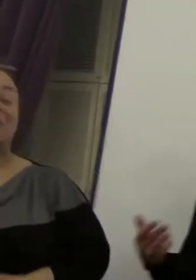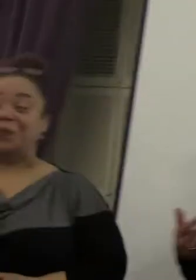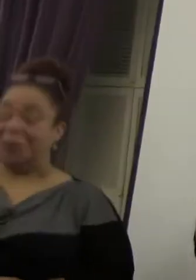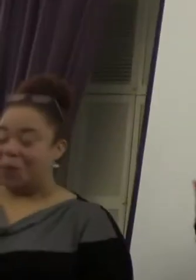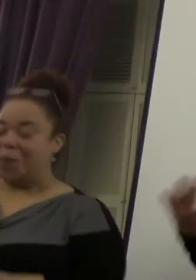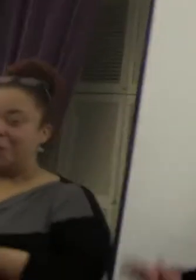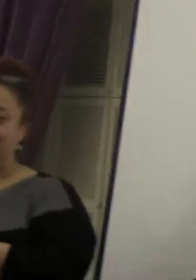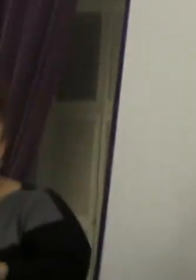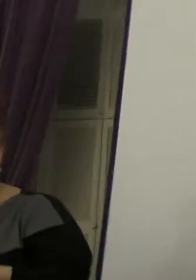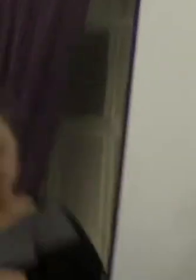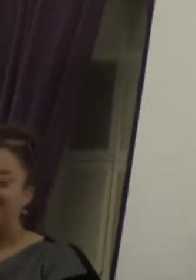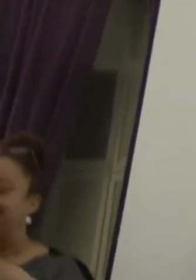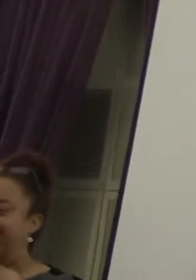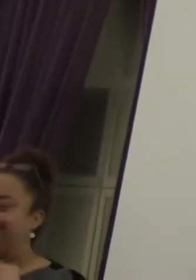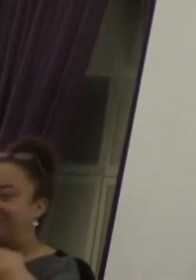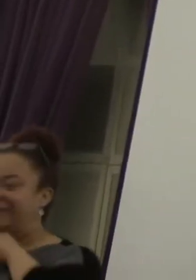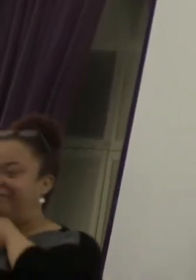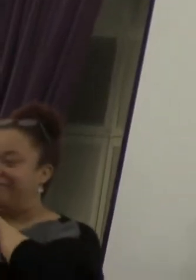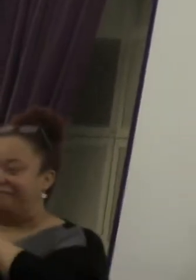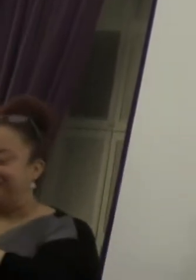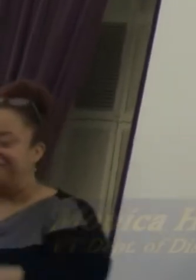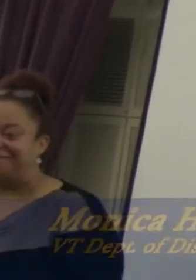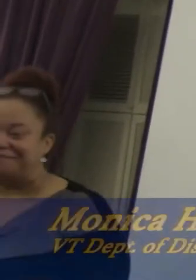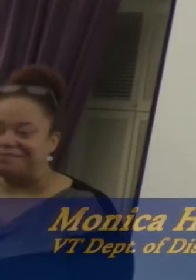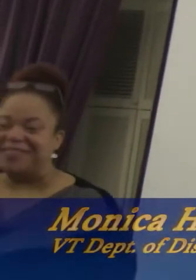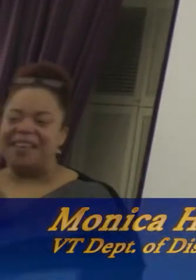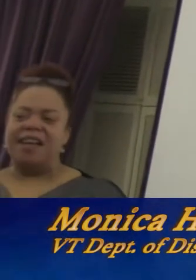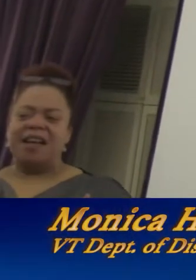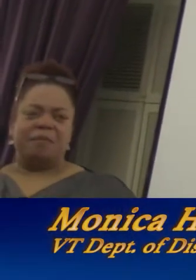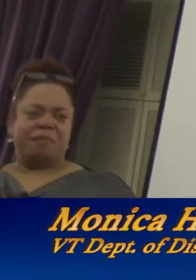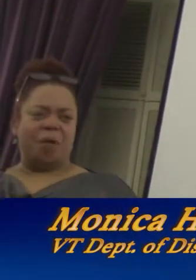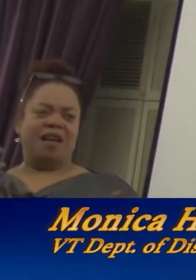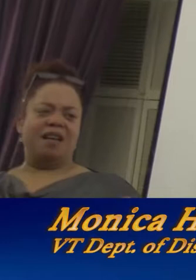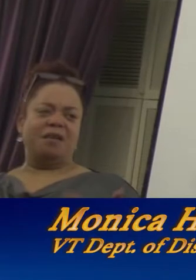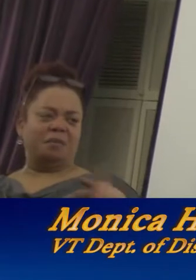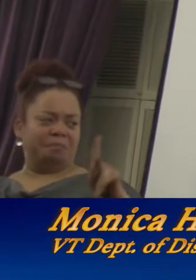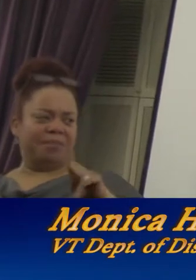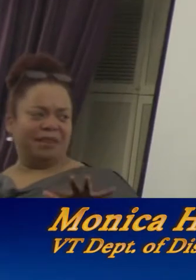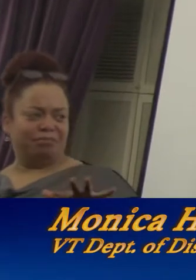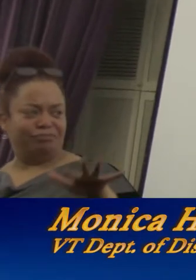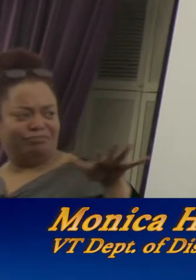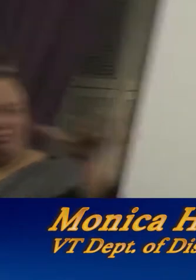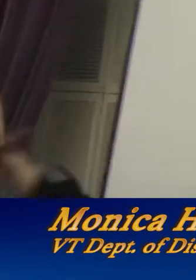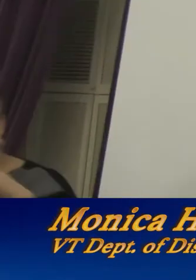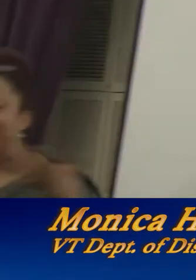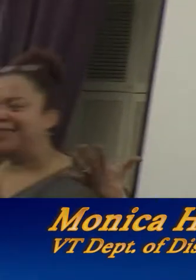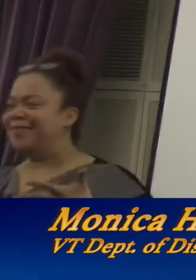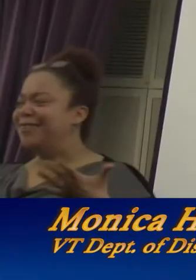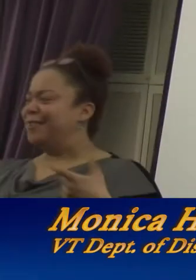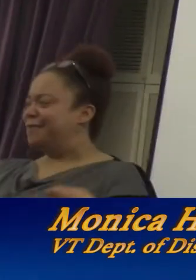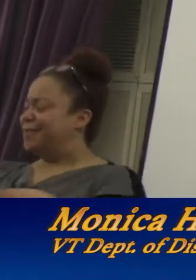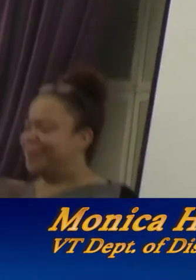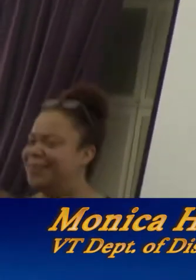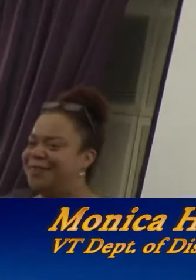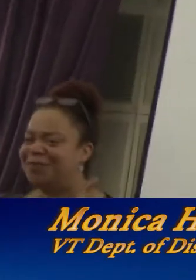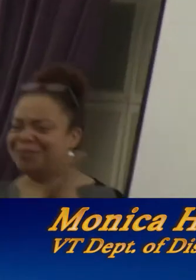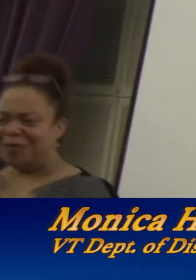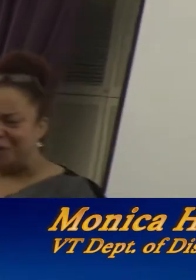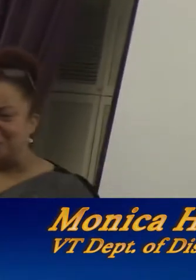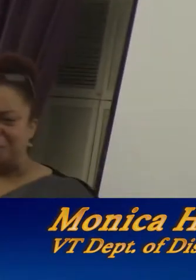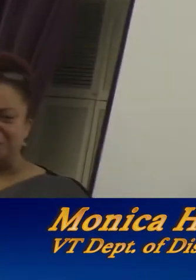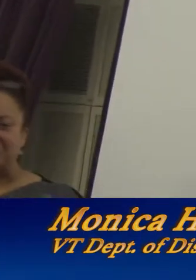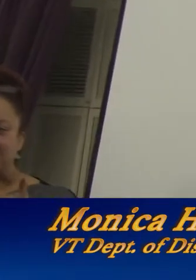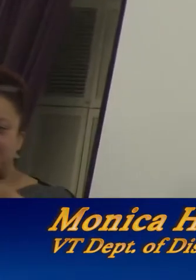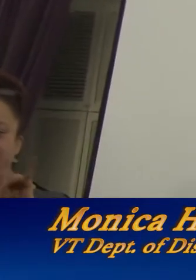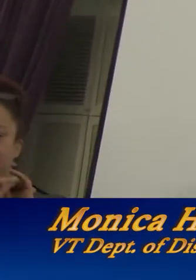I am so glad that this room filled up the way that it did. I was a little bit panicked when I first sat down. And I'm so delighted that people got